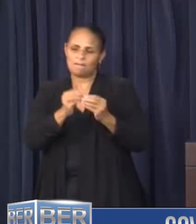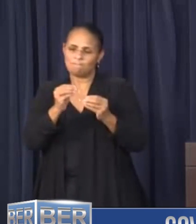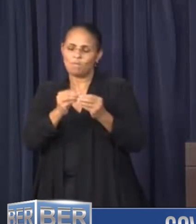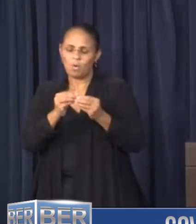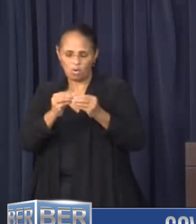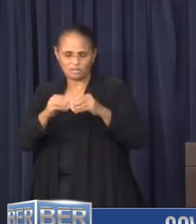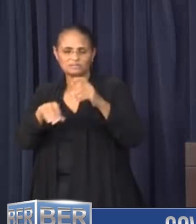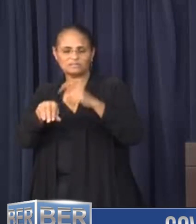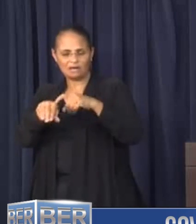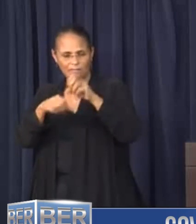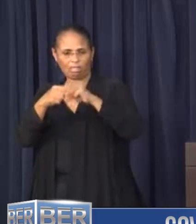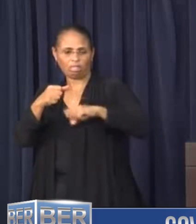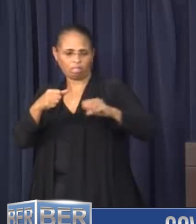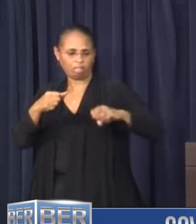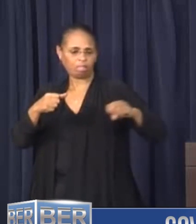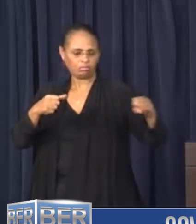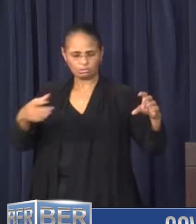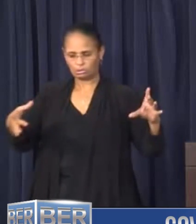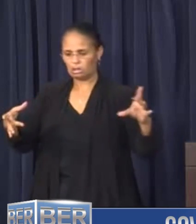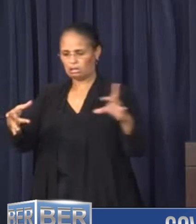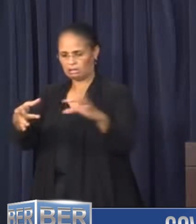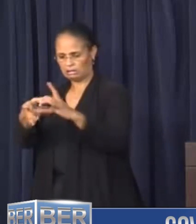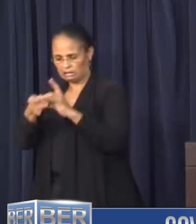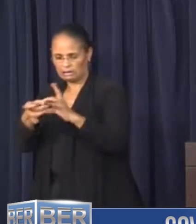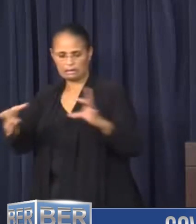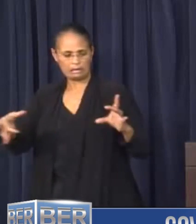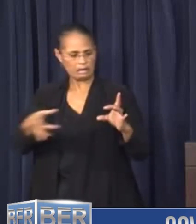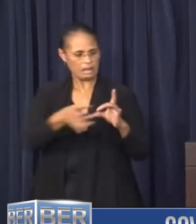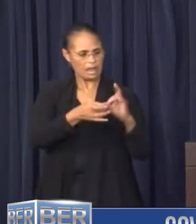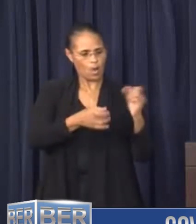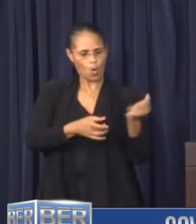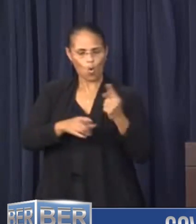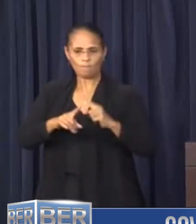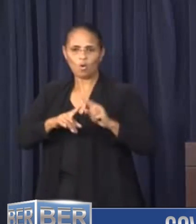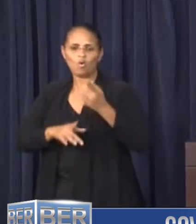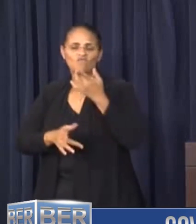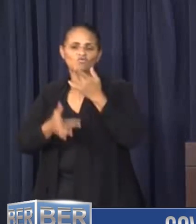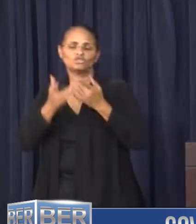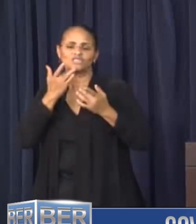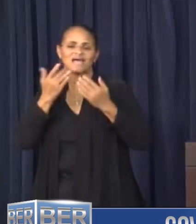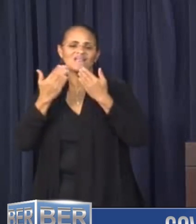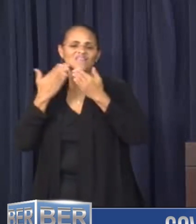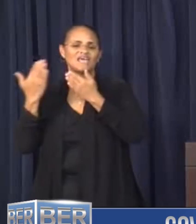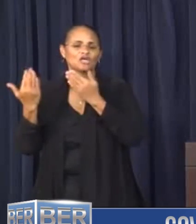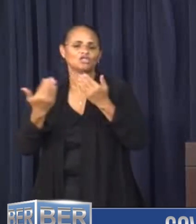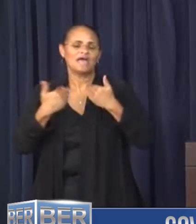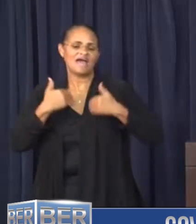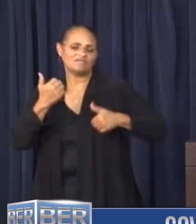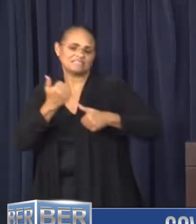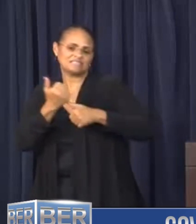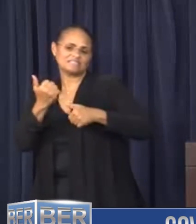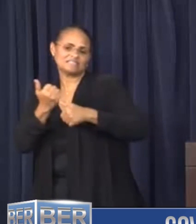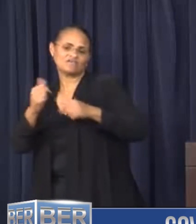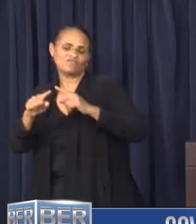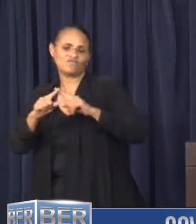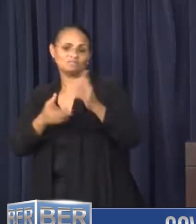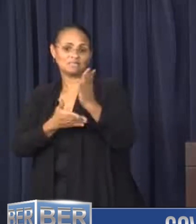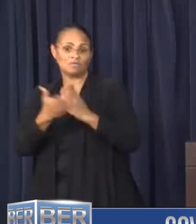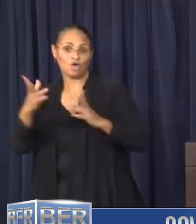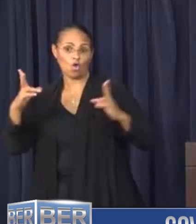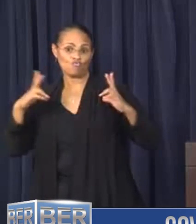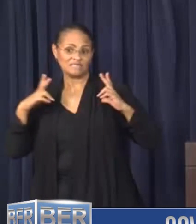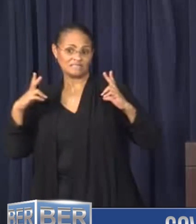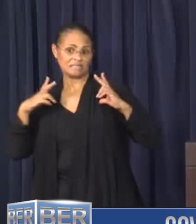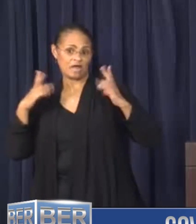all of our customers reconnected. However, we are very fortunate and thankful to have assistance from some of our recent retirees